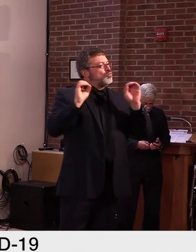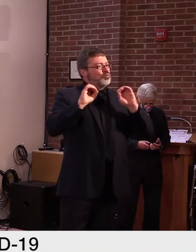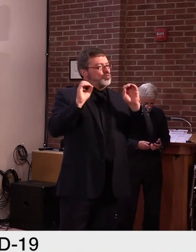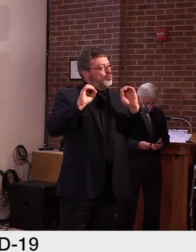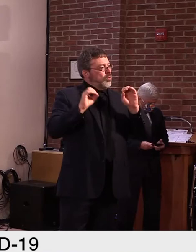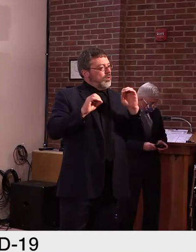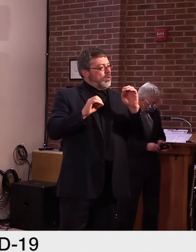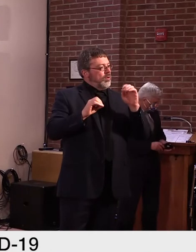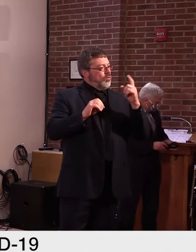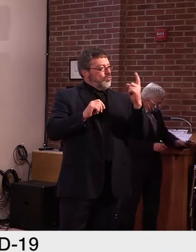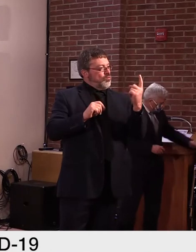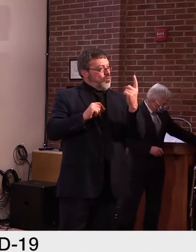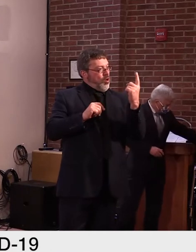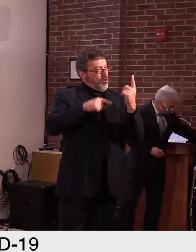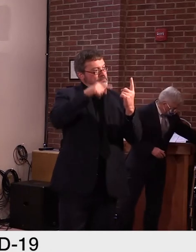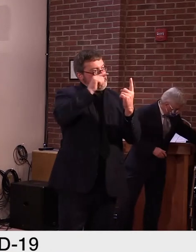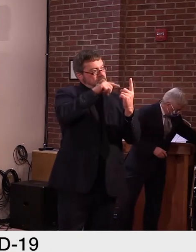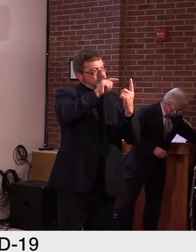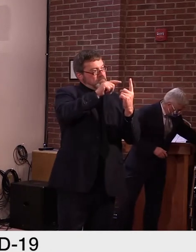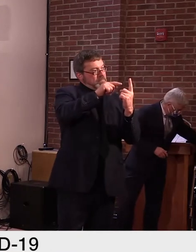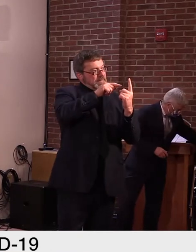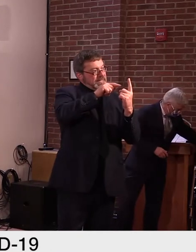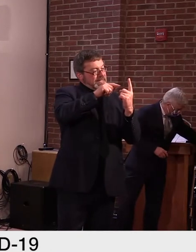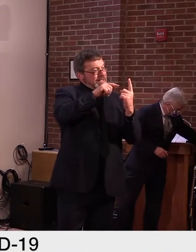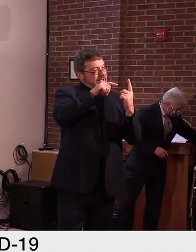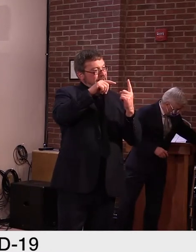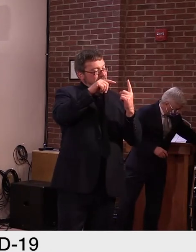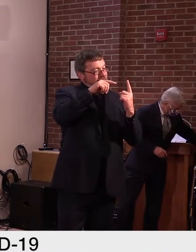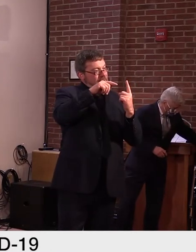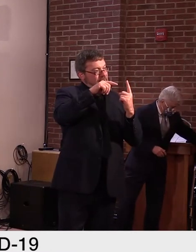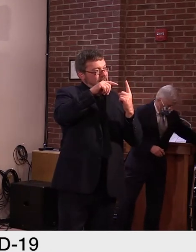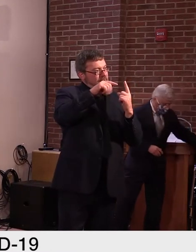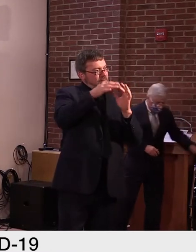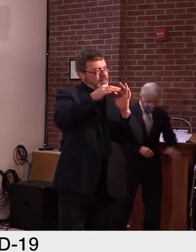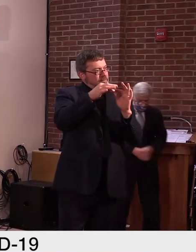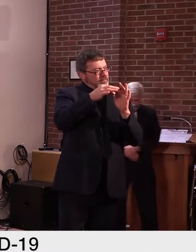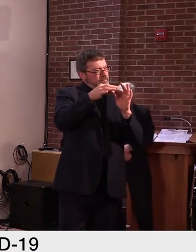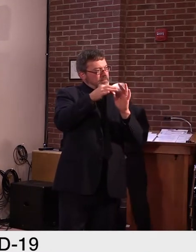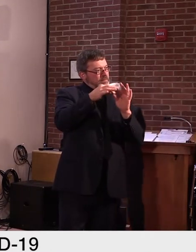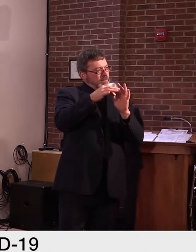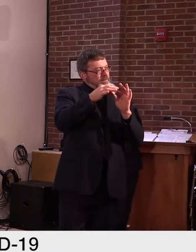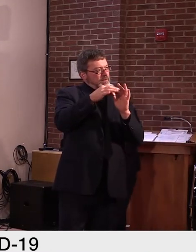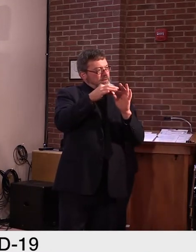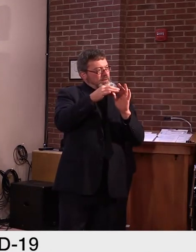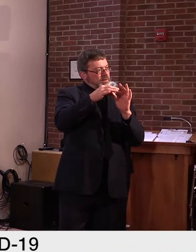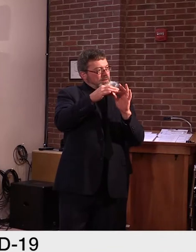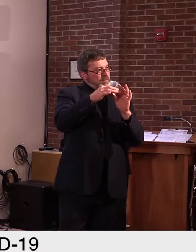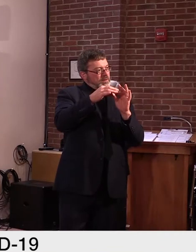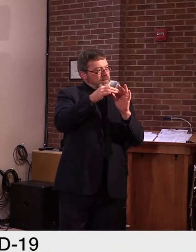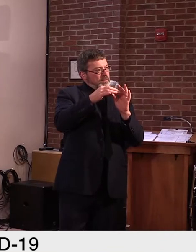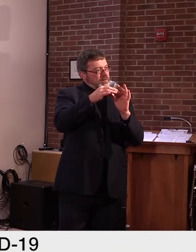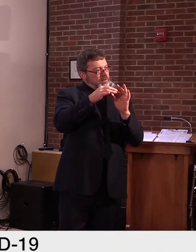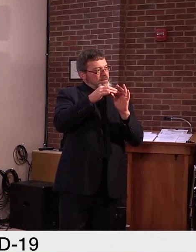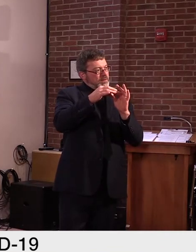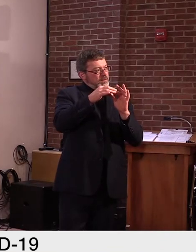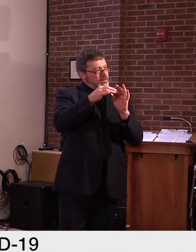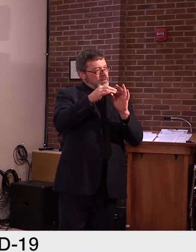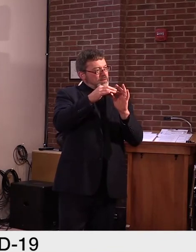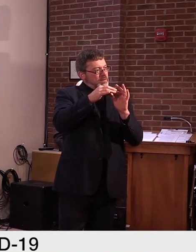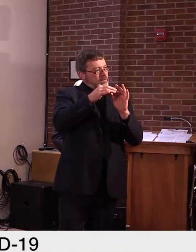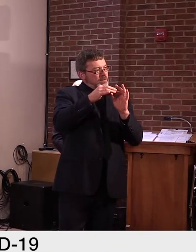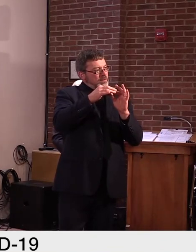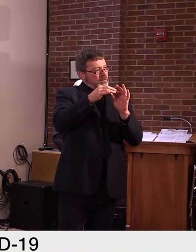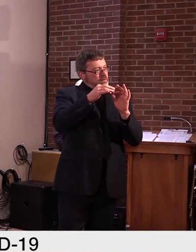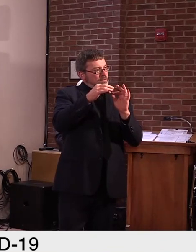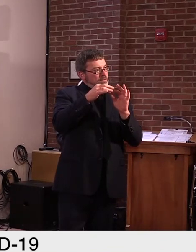COVID-19 and cautions against stigmatizing them. Um, I, I, I was a little baffled as to